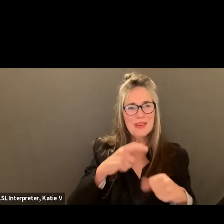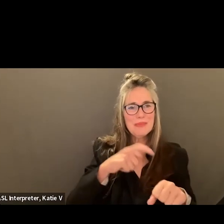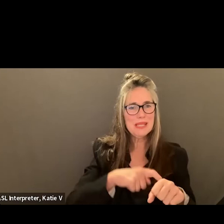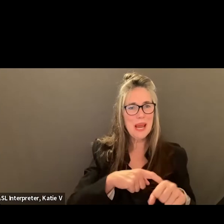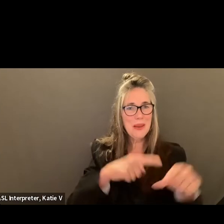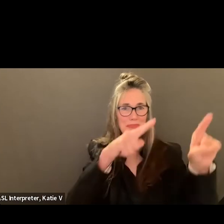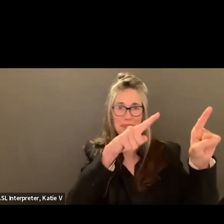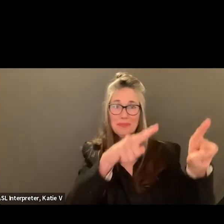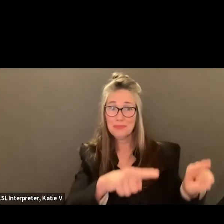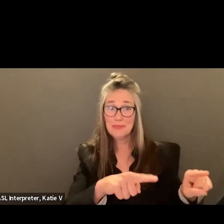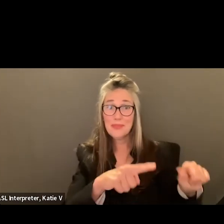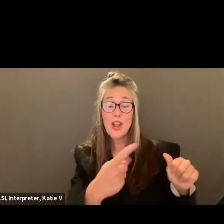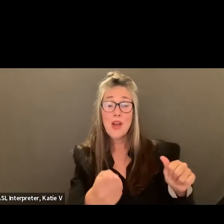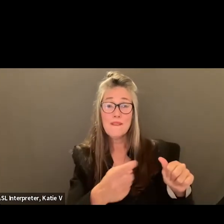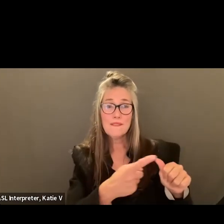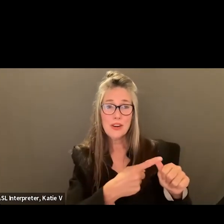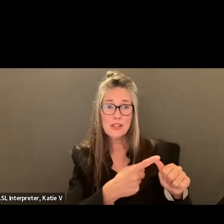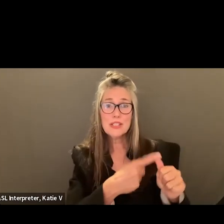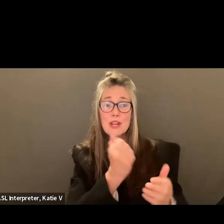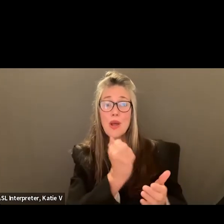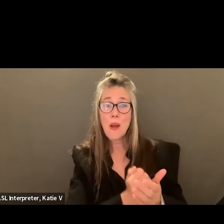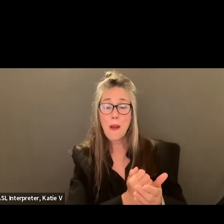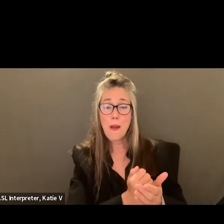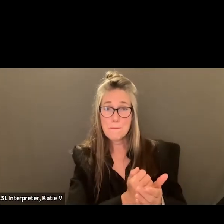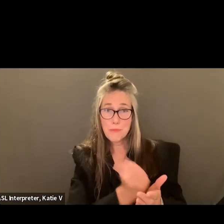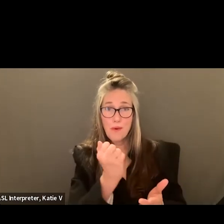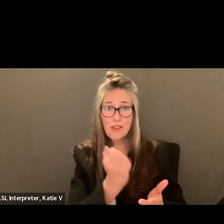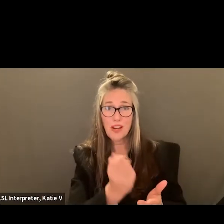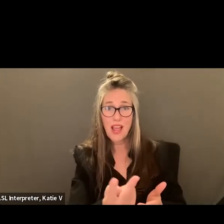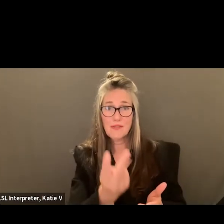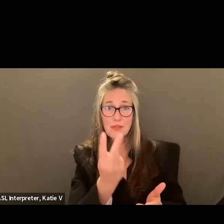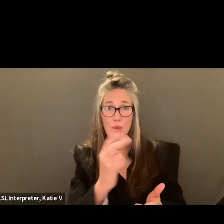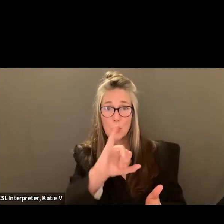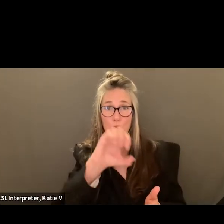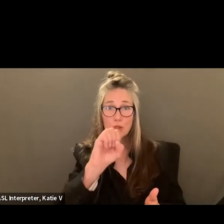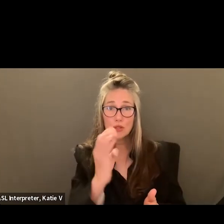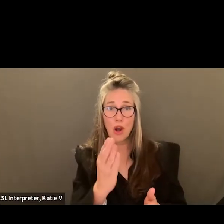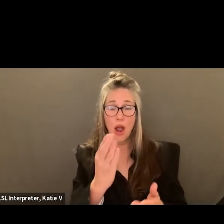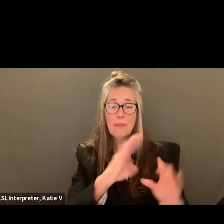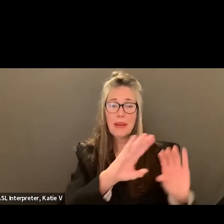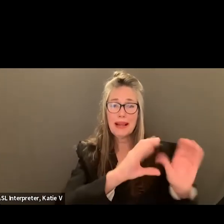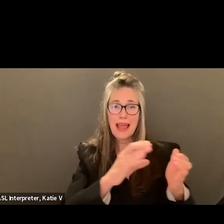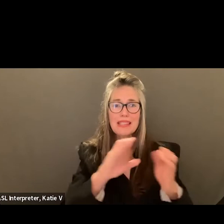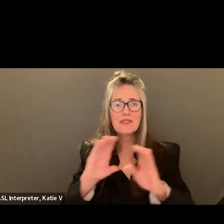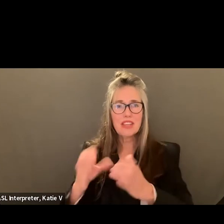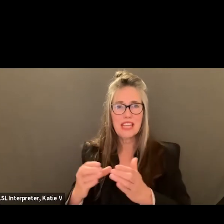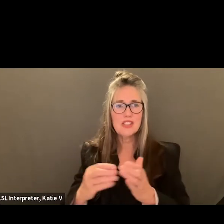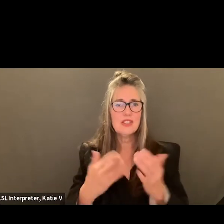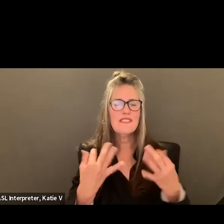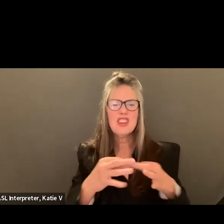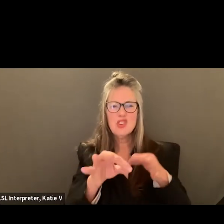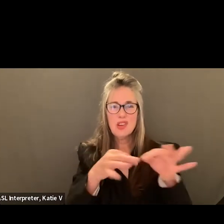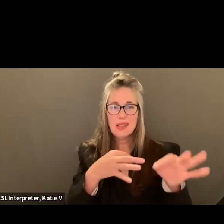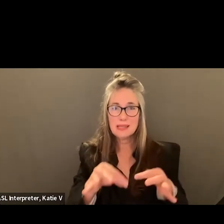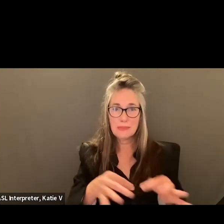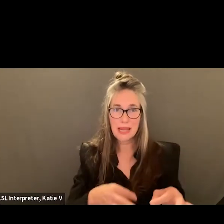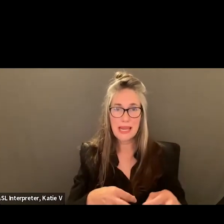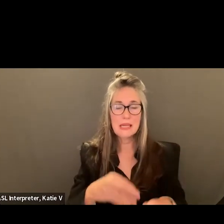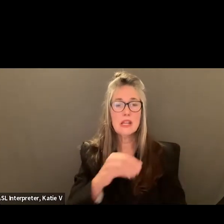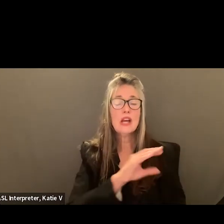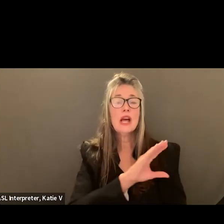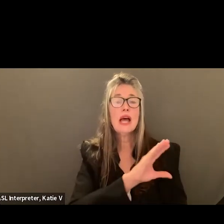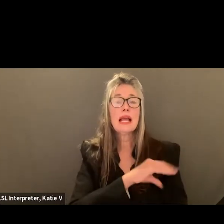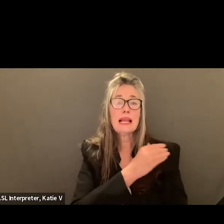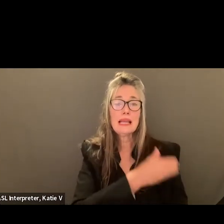This first item is the approval of the two job classifications. That I listed for you there. It's a clinical